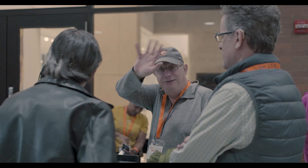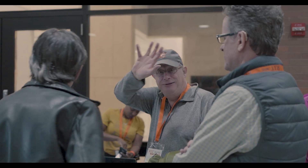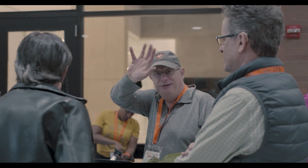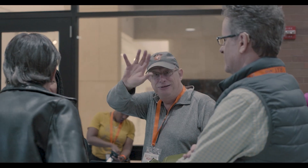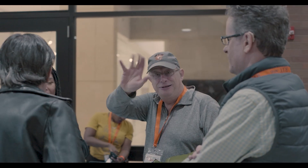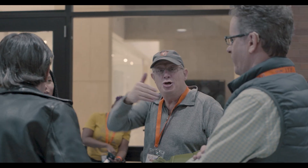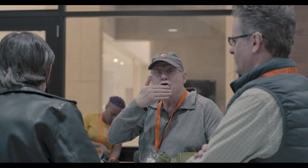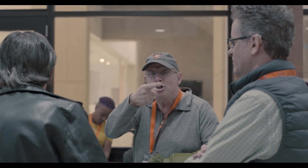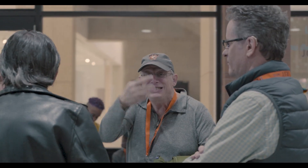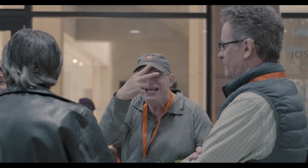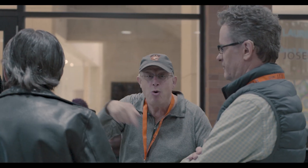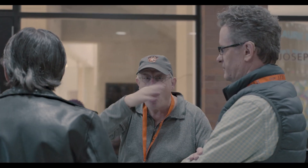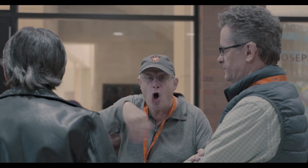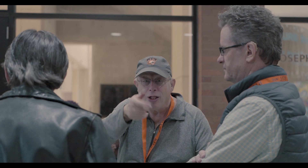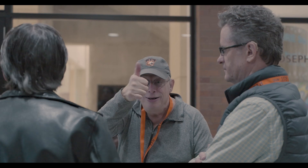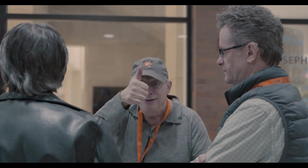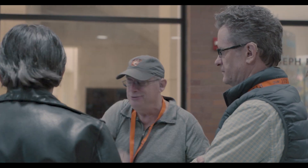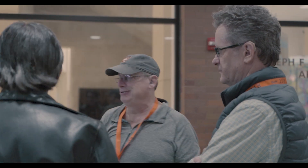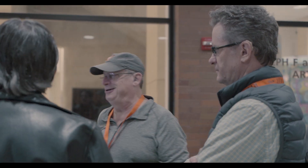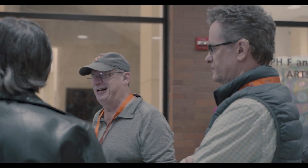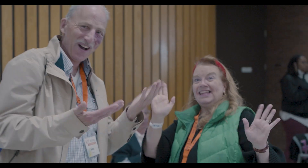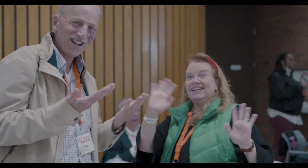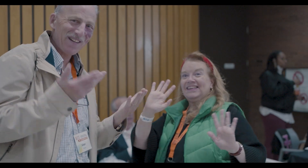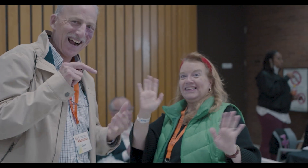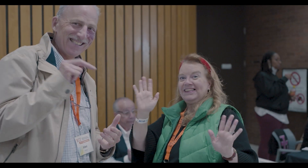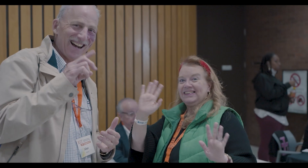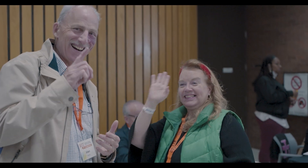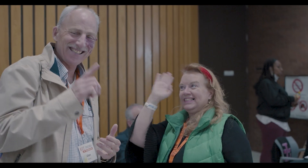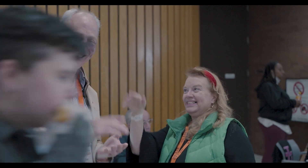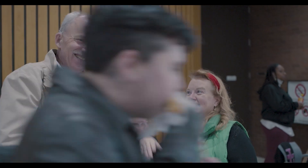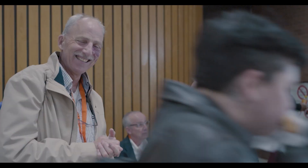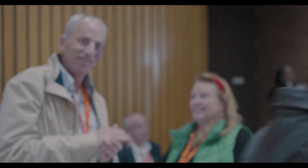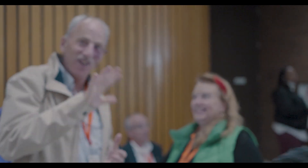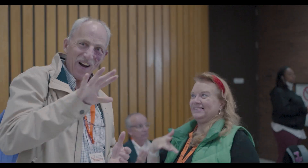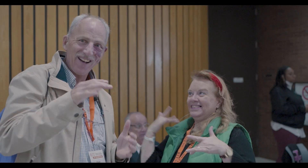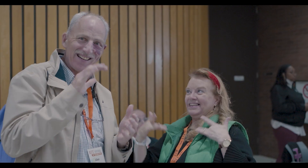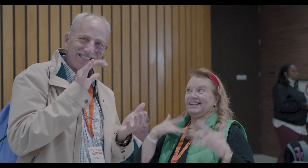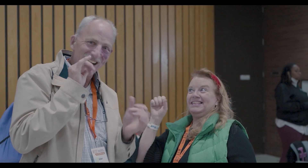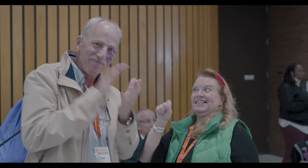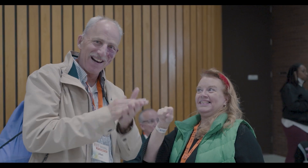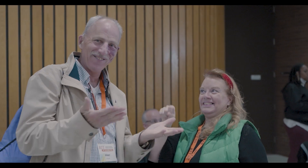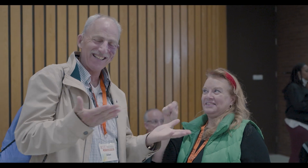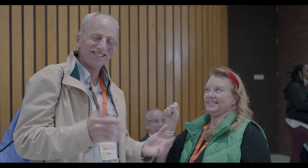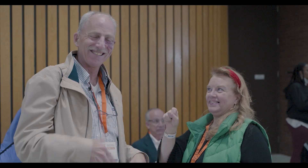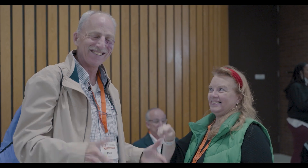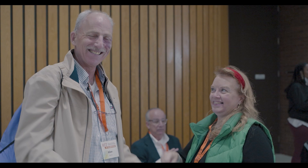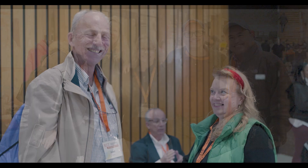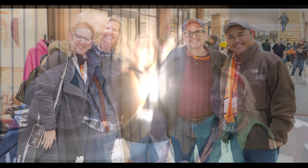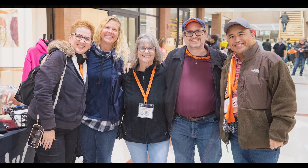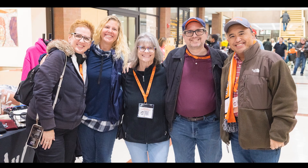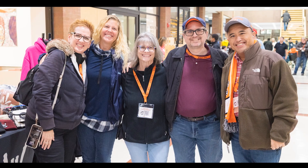78. Hello, it's good to see you all. NTID 55 years, wow, I can't believe we're here.